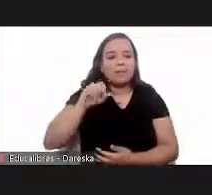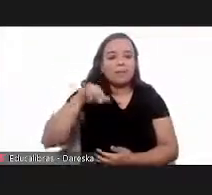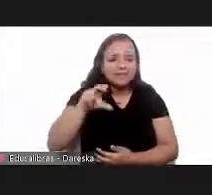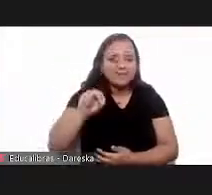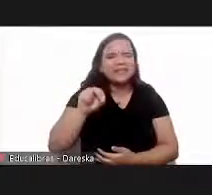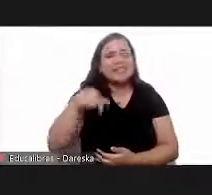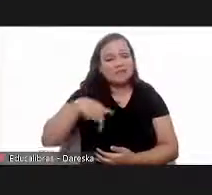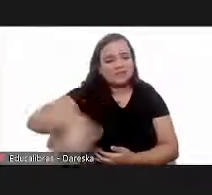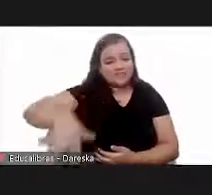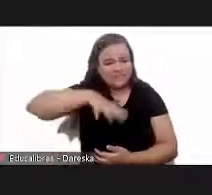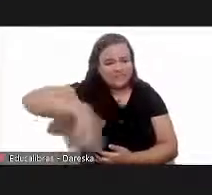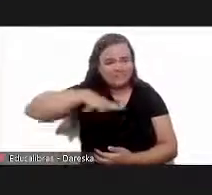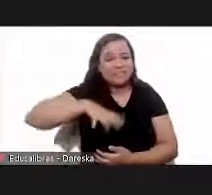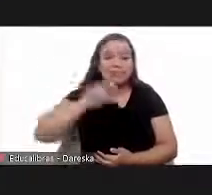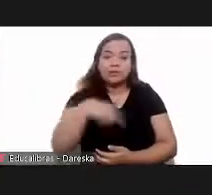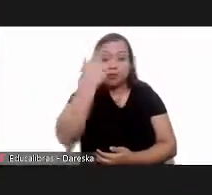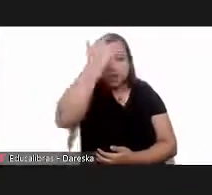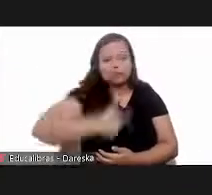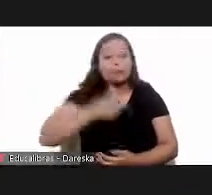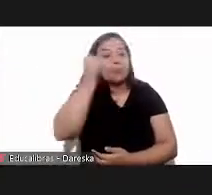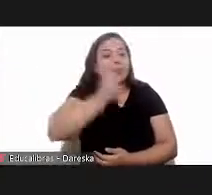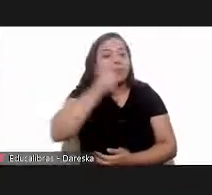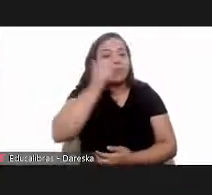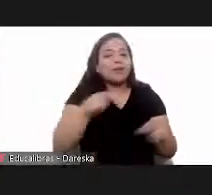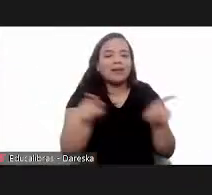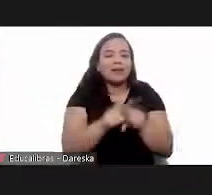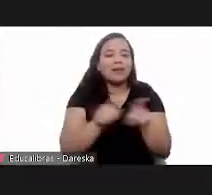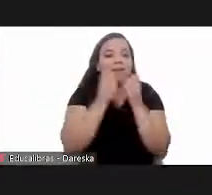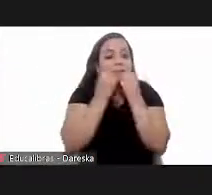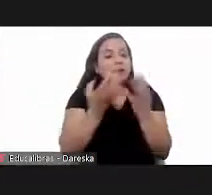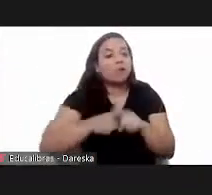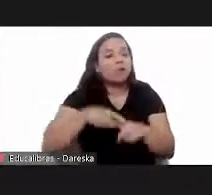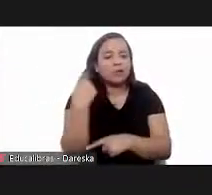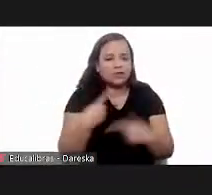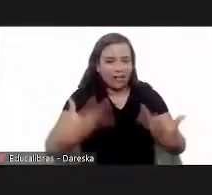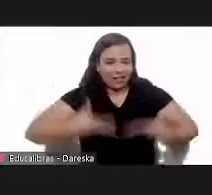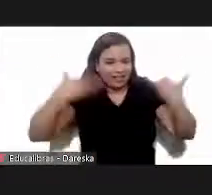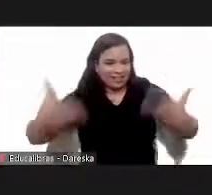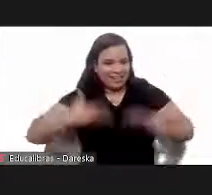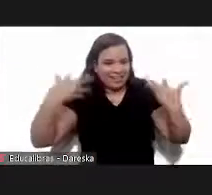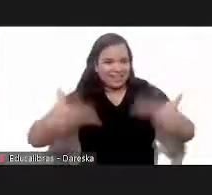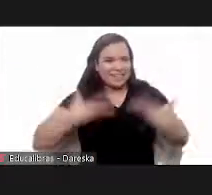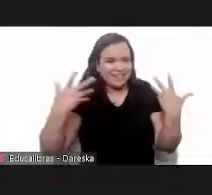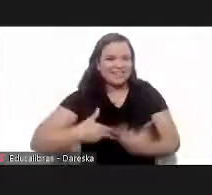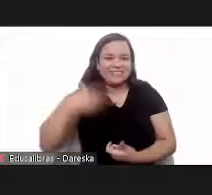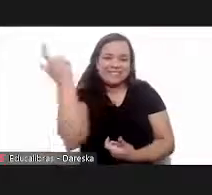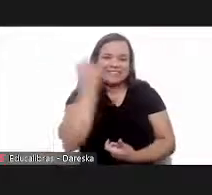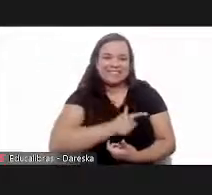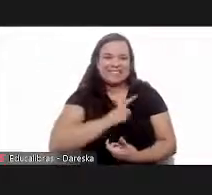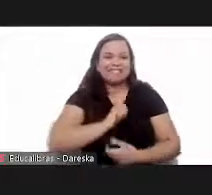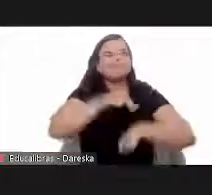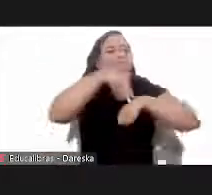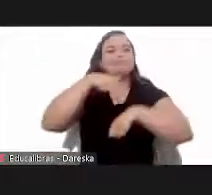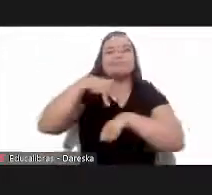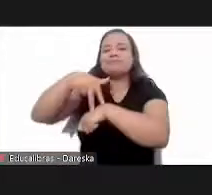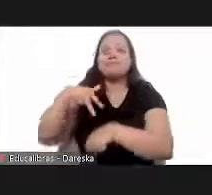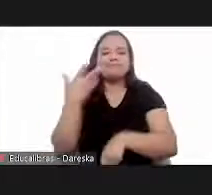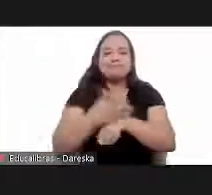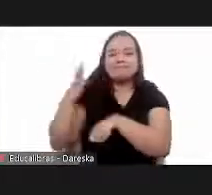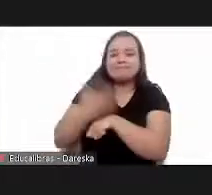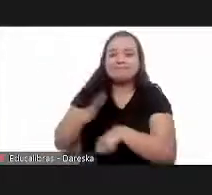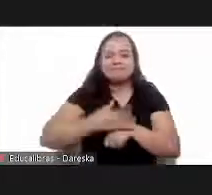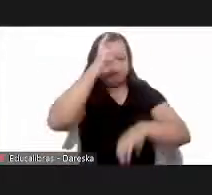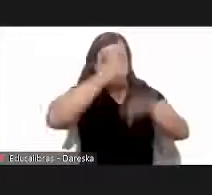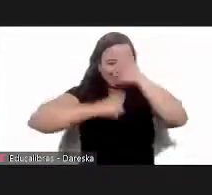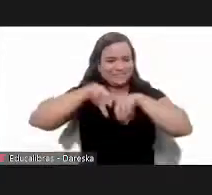cordova most of the people are women this is good also because people participate more the women farmers